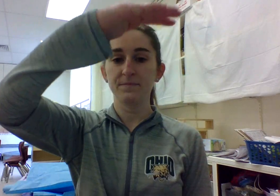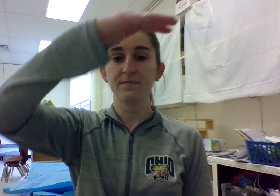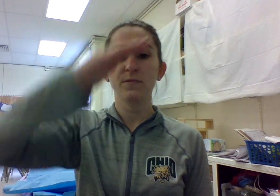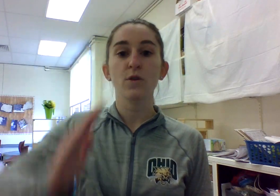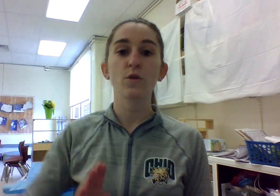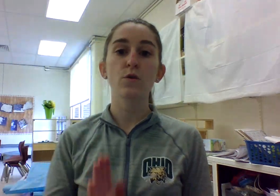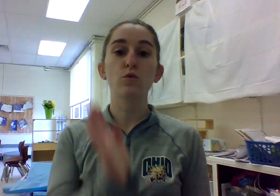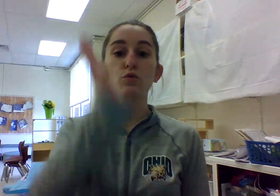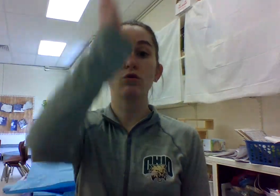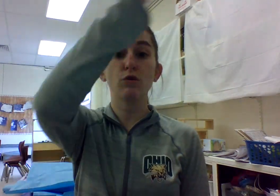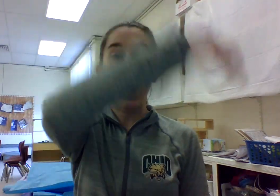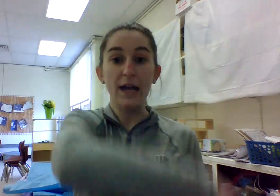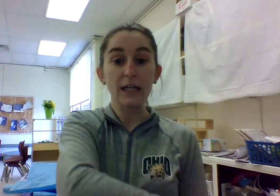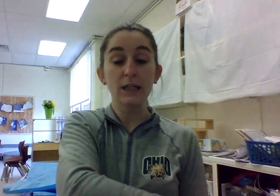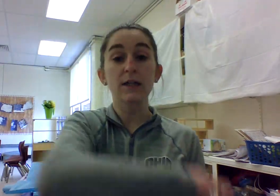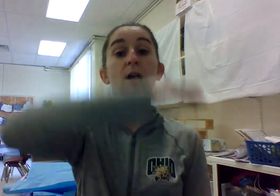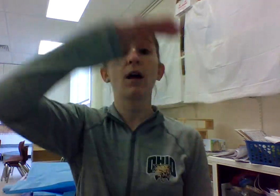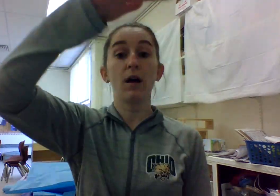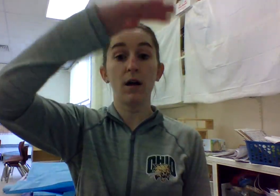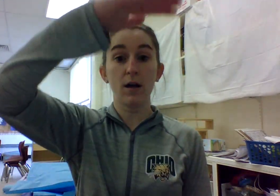Rock, ah.